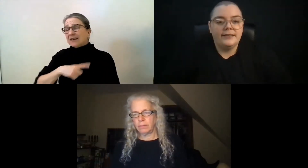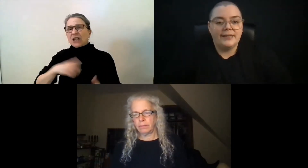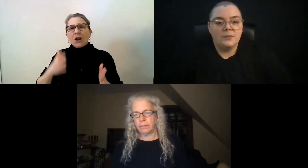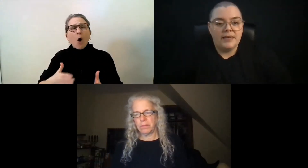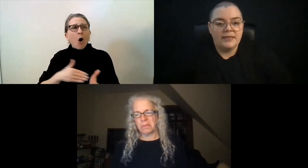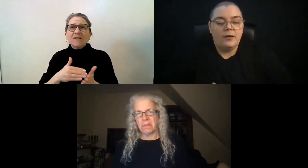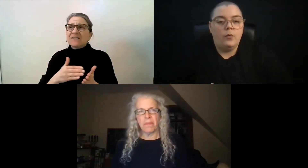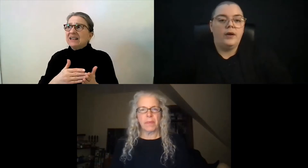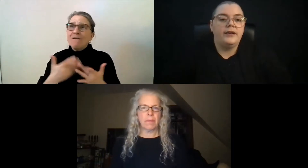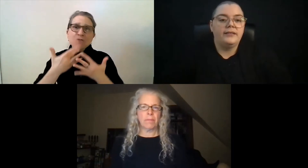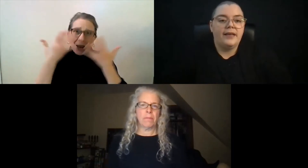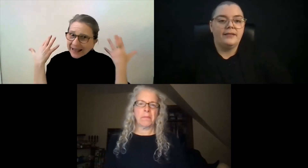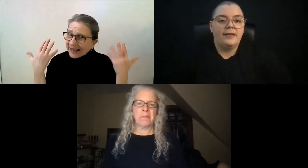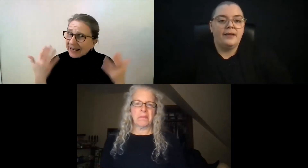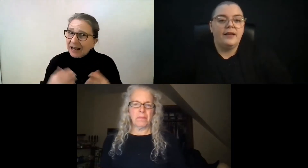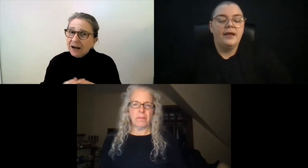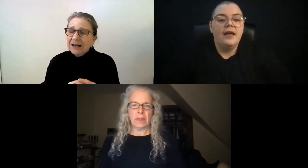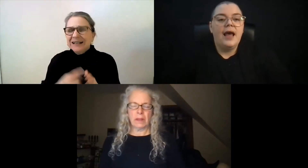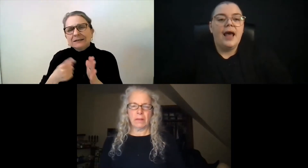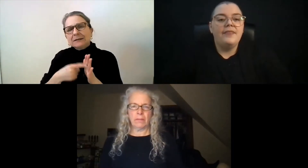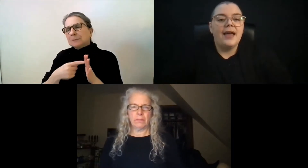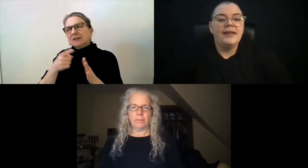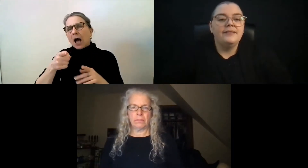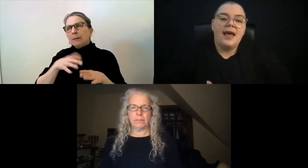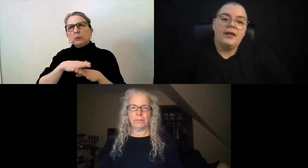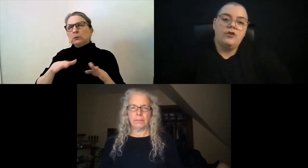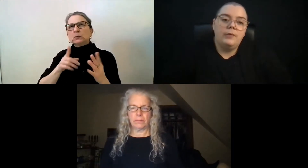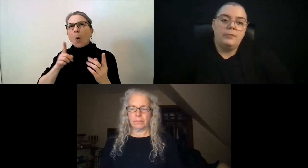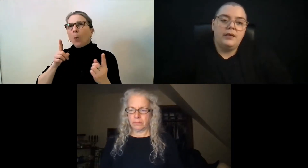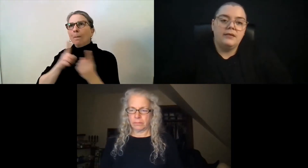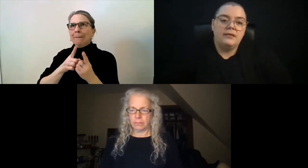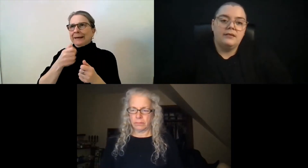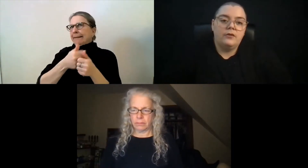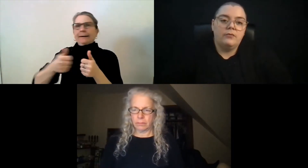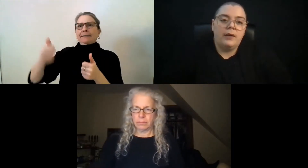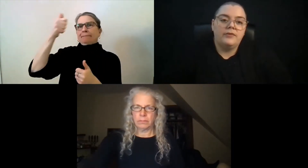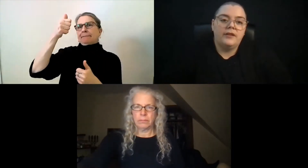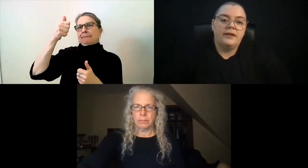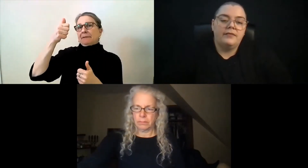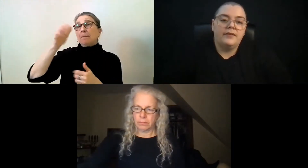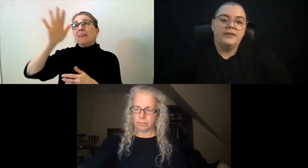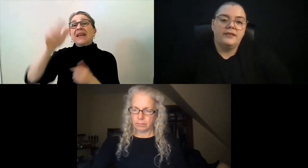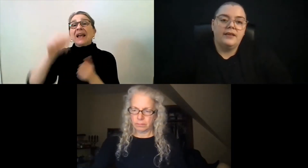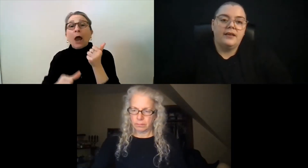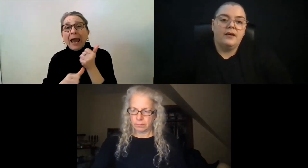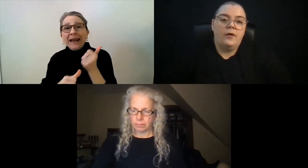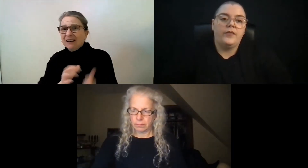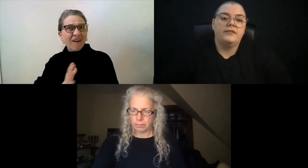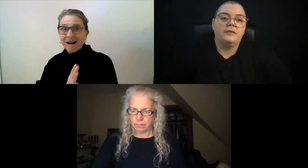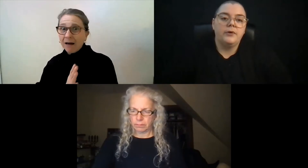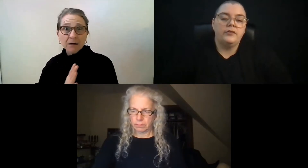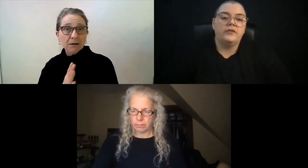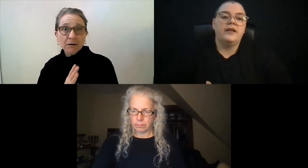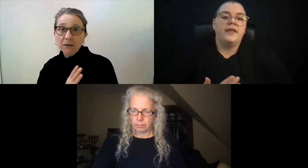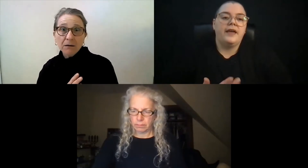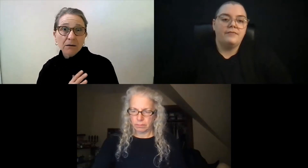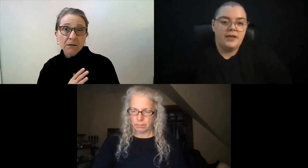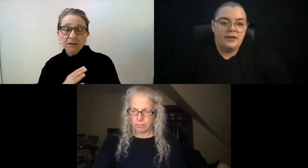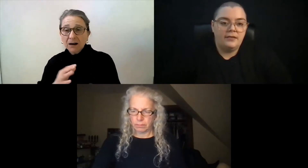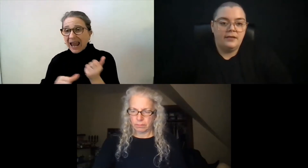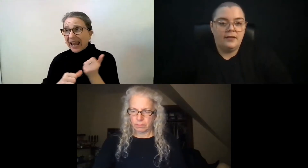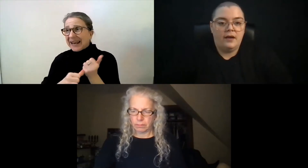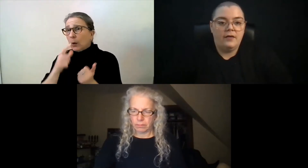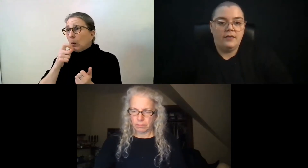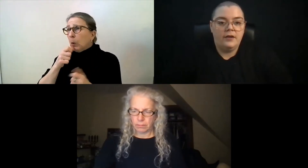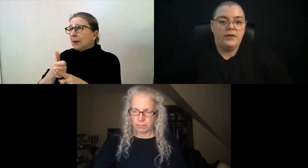what it is that's missing. What it is that's needed. And that gives that human peace. So the representative is seeing, oh, this is a person and they have